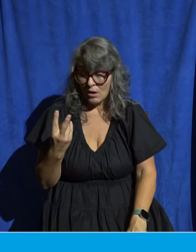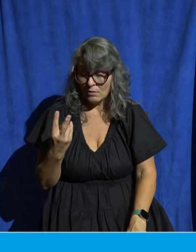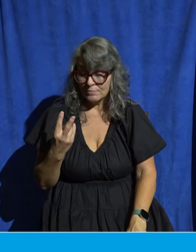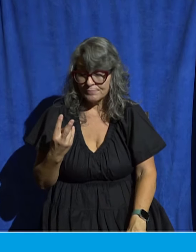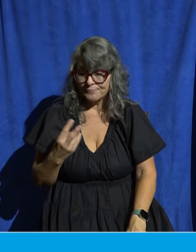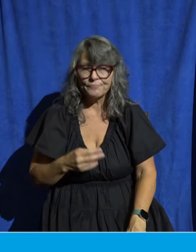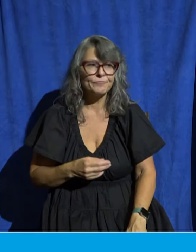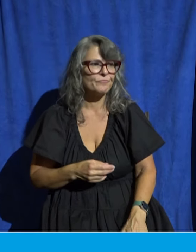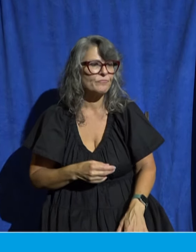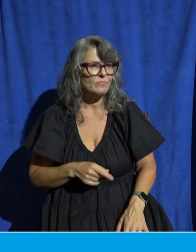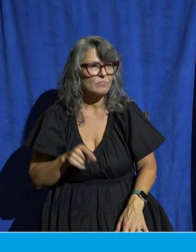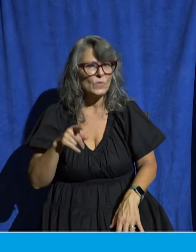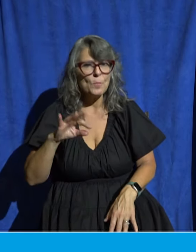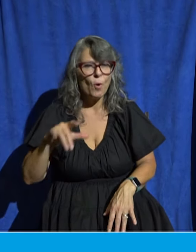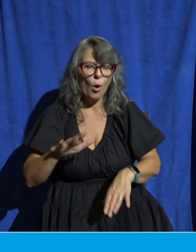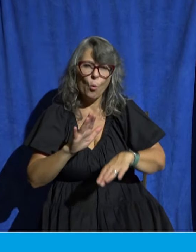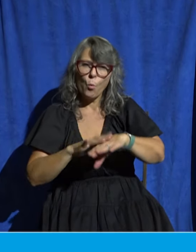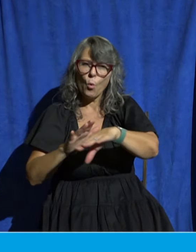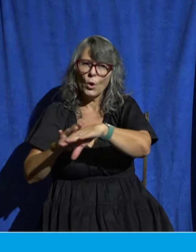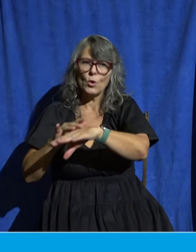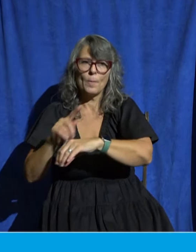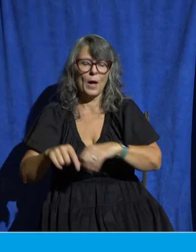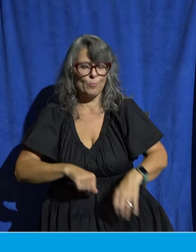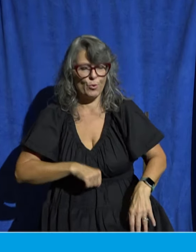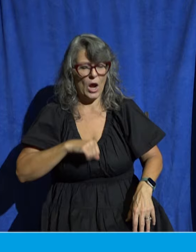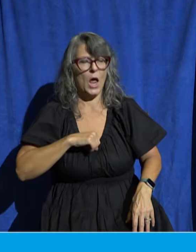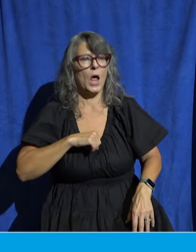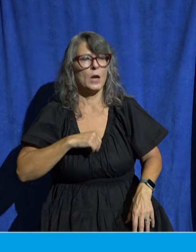us against the pride that says I'm above serving others